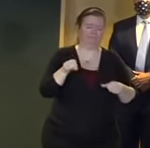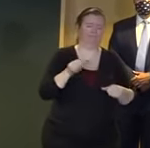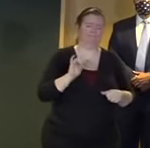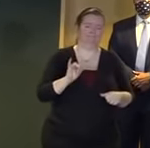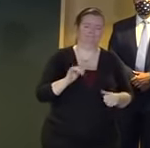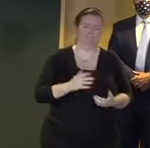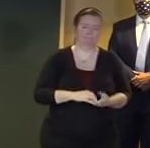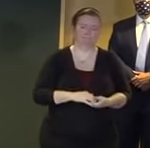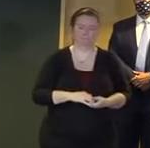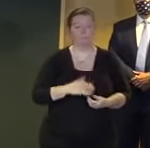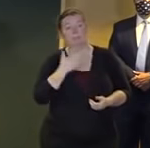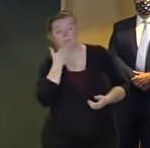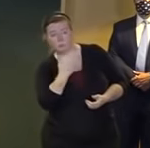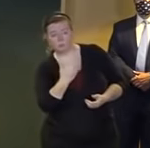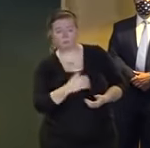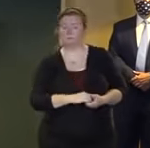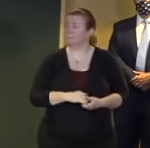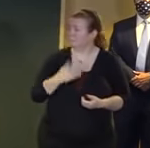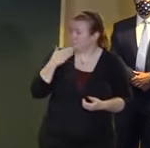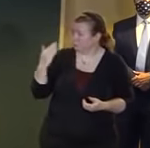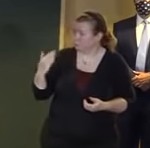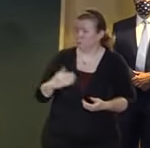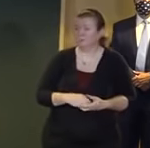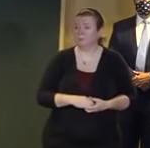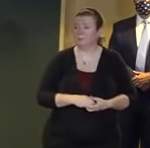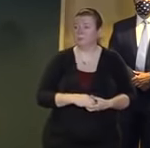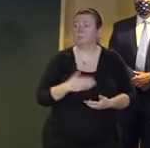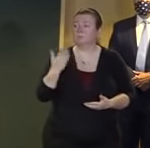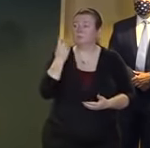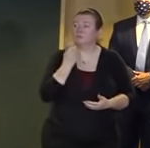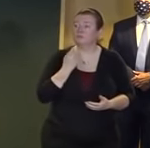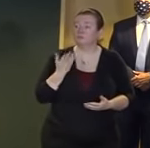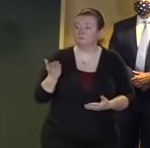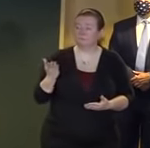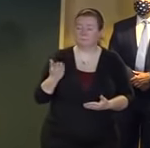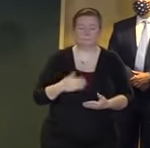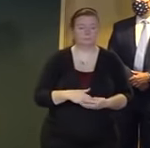anybody else again i would grant one more quick